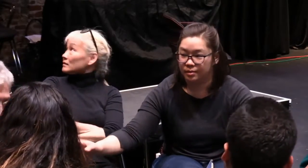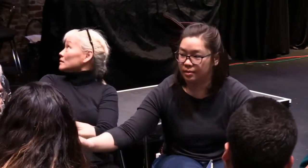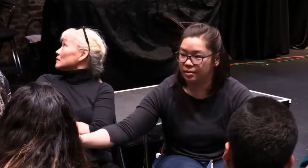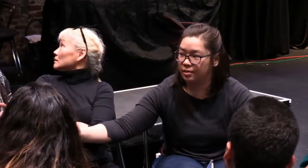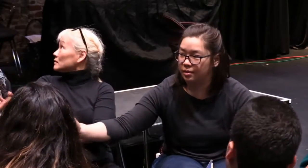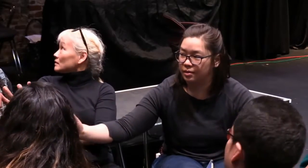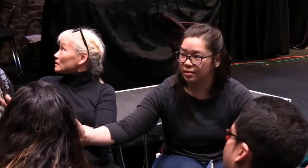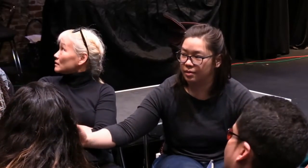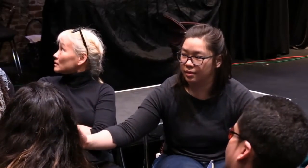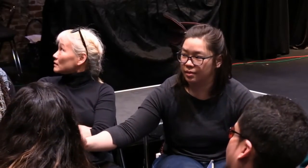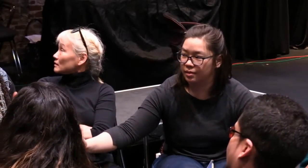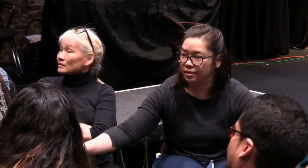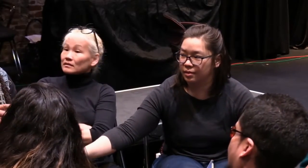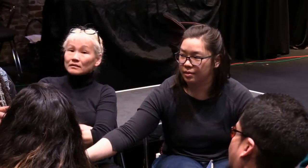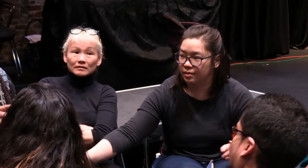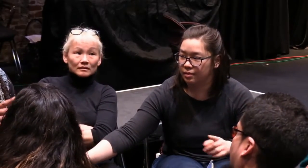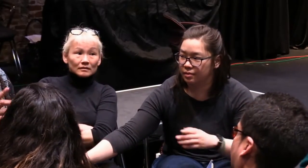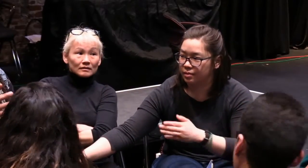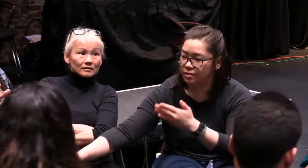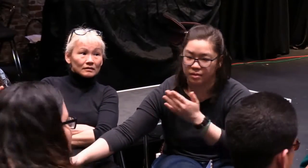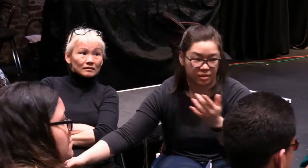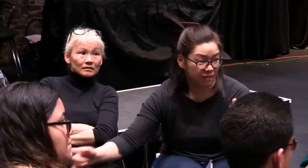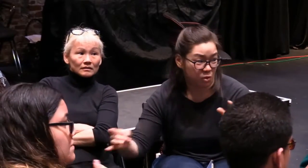I need to have physical contact with my interpreters who are women.